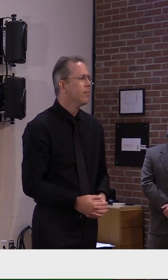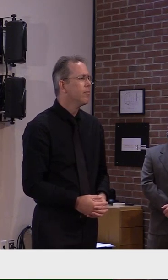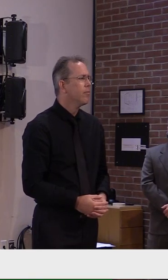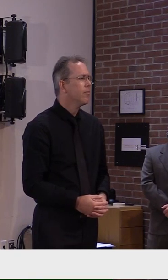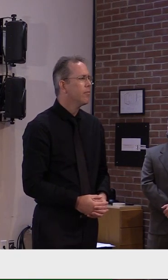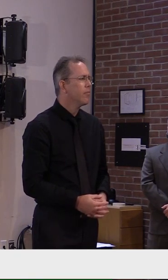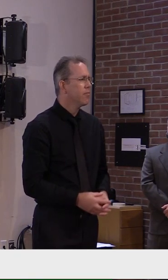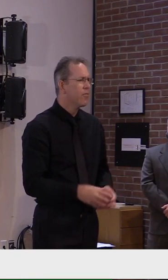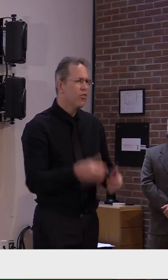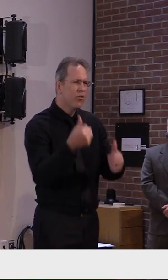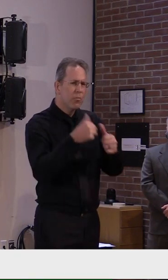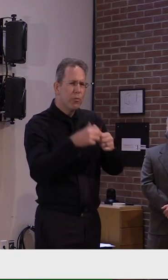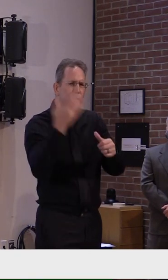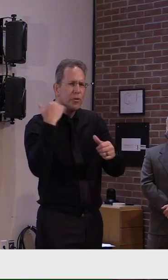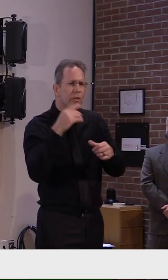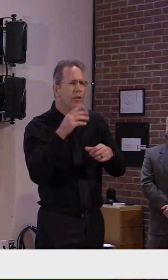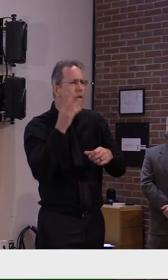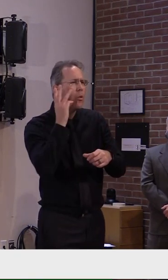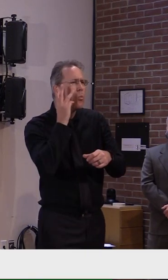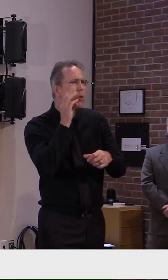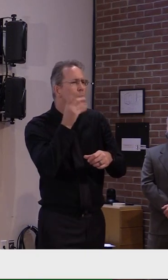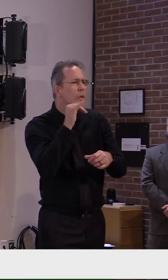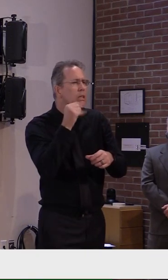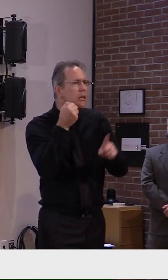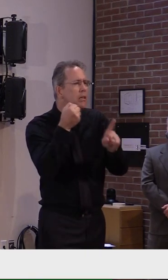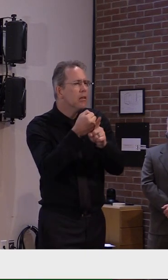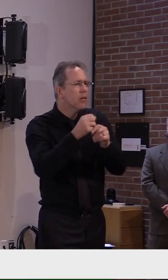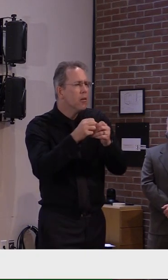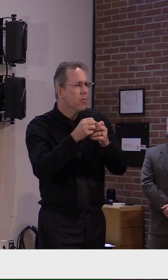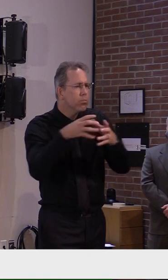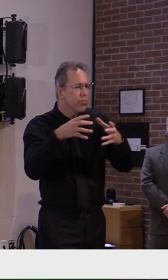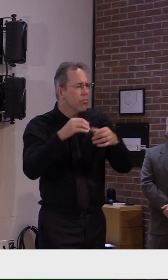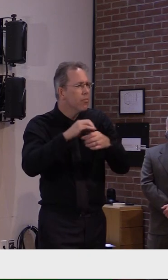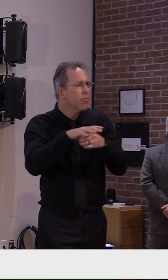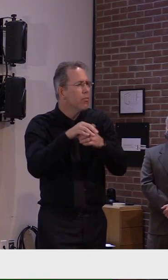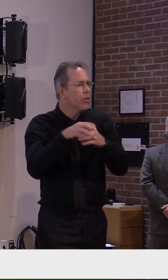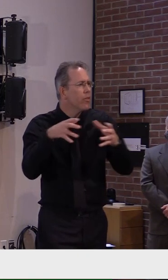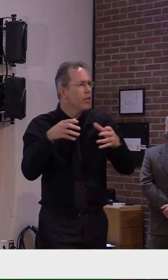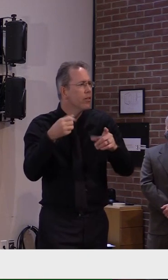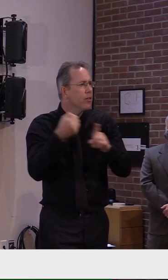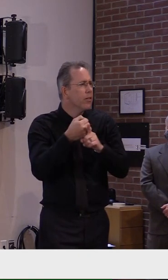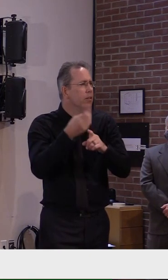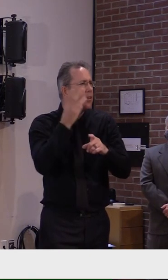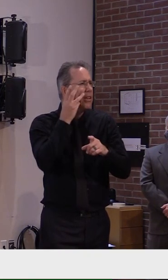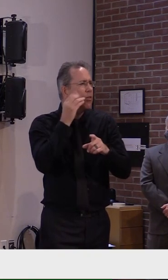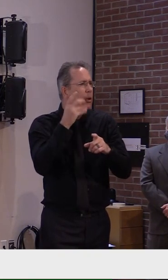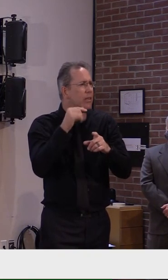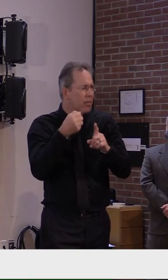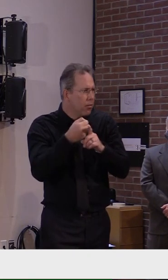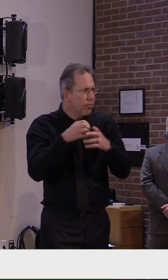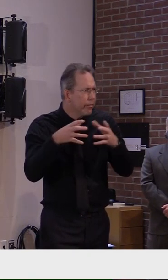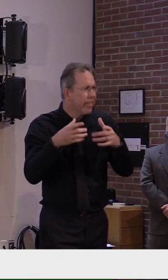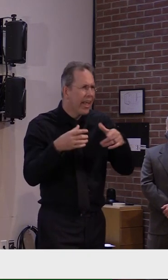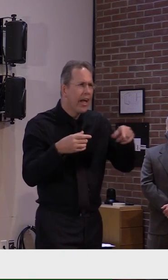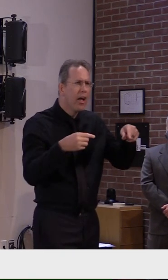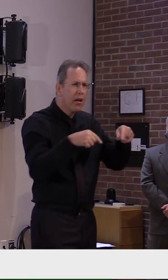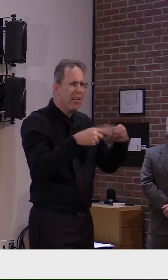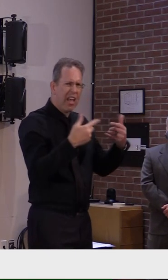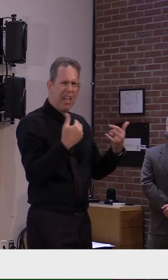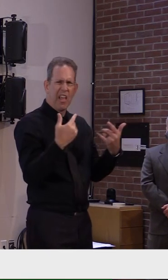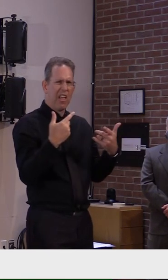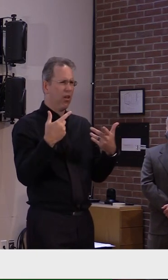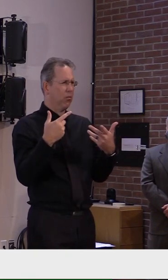Kingdom all summer, and we're not hearing that today, uh, by the way, because they've been, uh, affected by, uh,